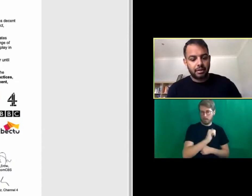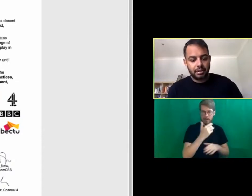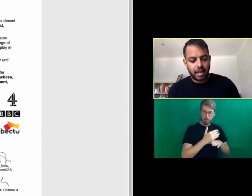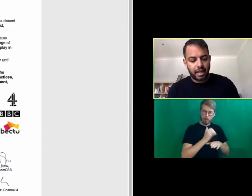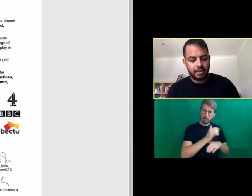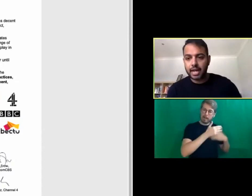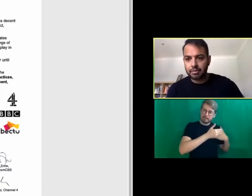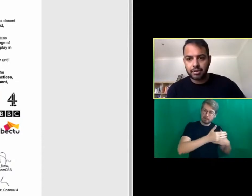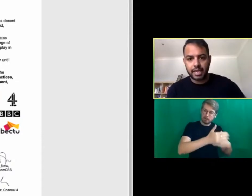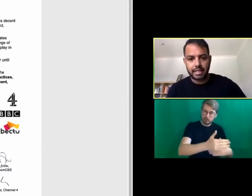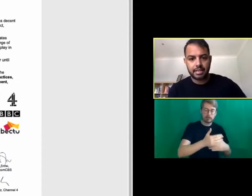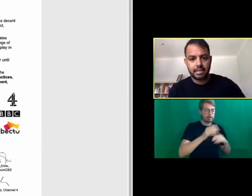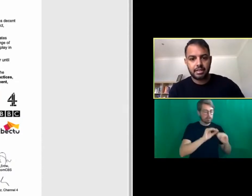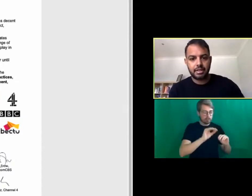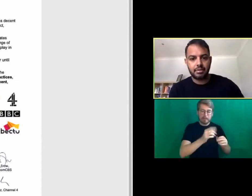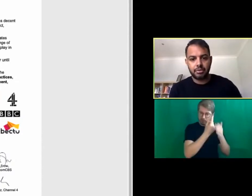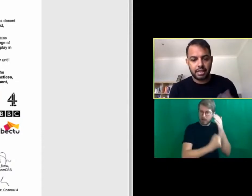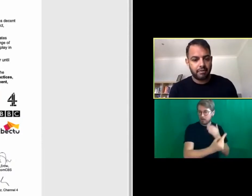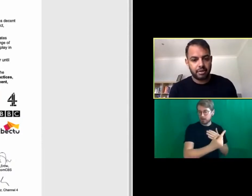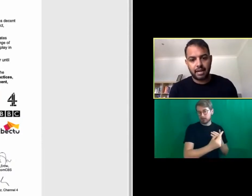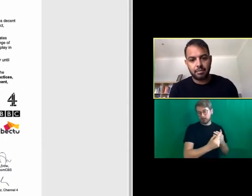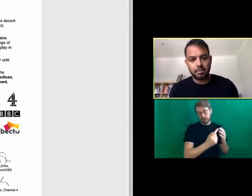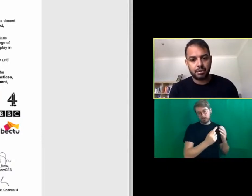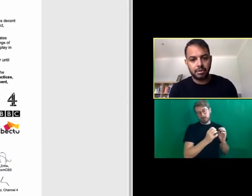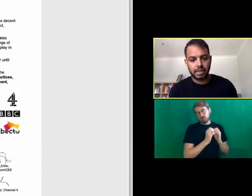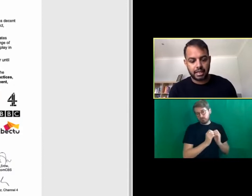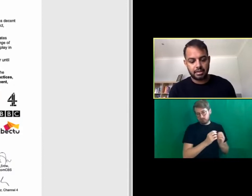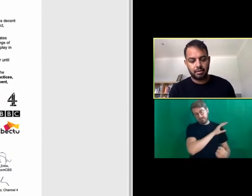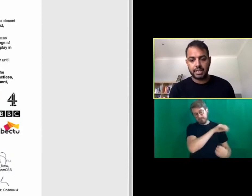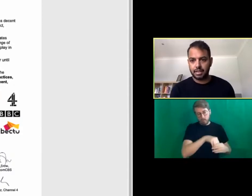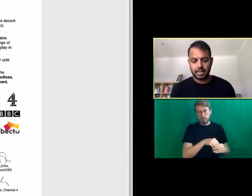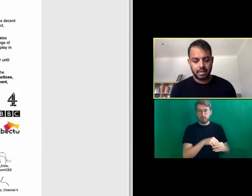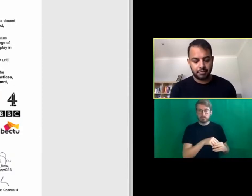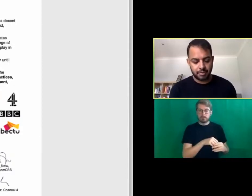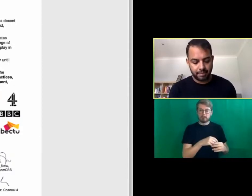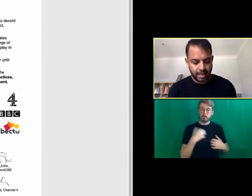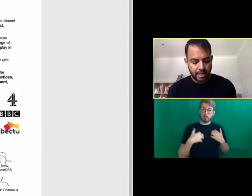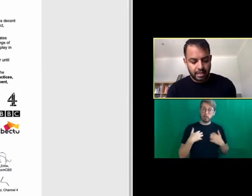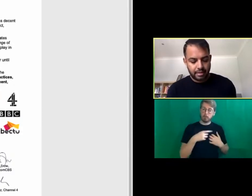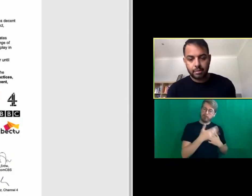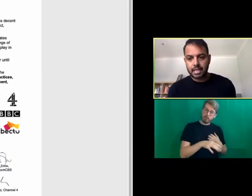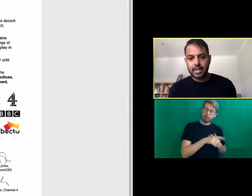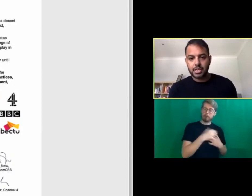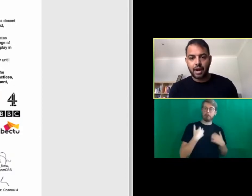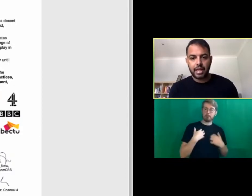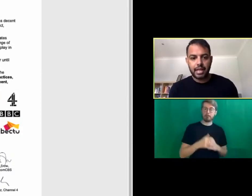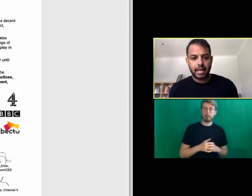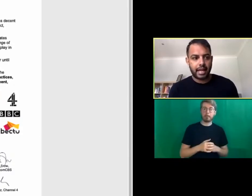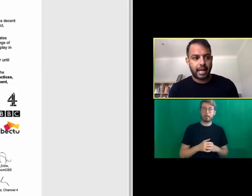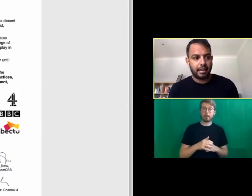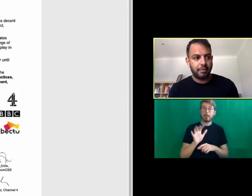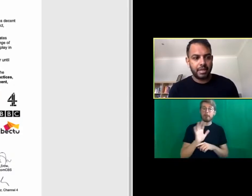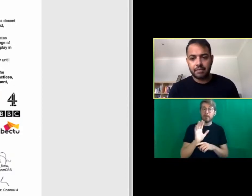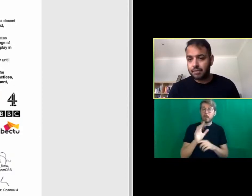they've been putting on training for freelancers so really grateful to have them on board and there's a lot of exciting things come from them. The film and tv charity